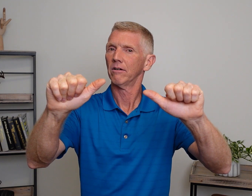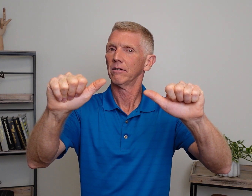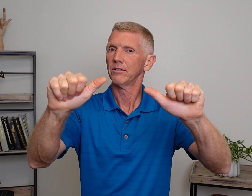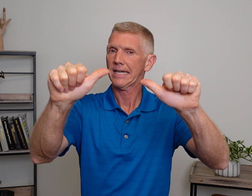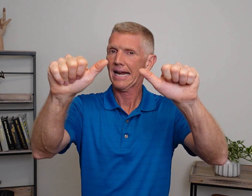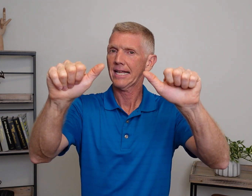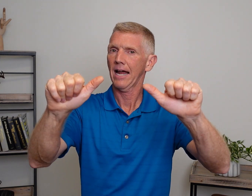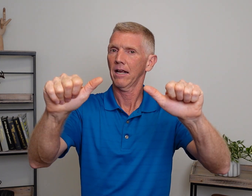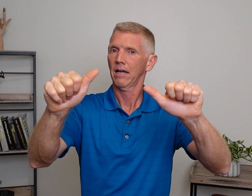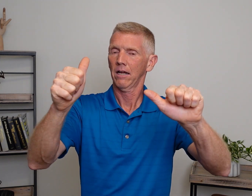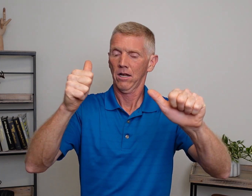Did you catch that?